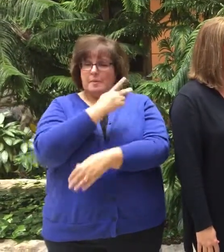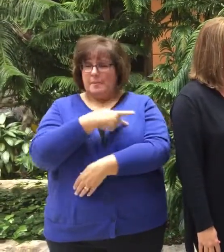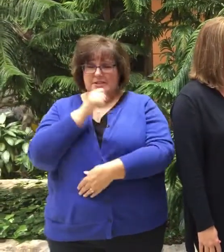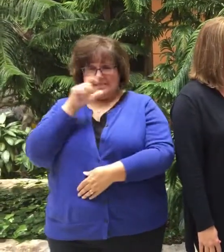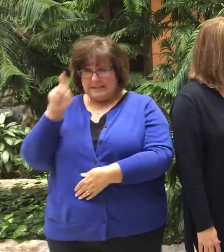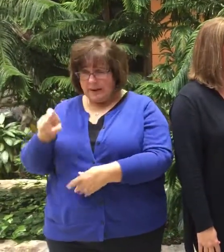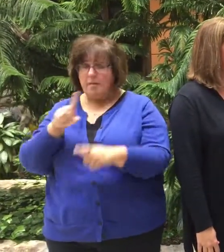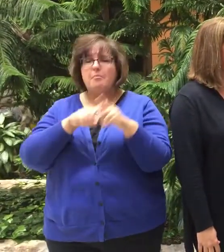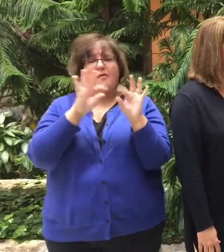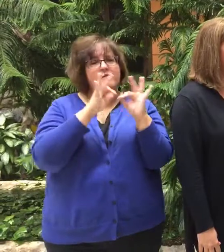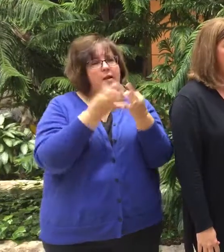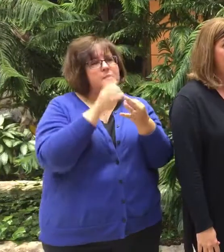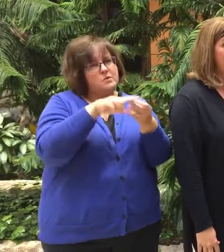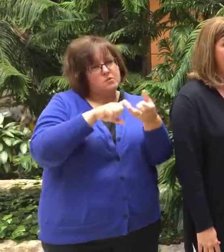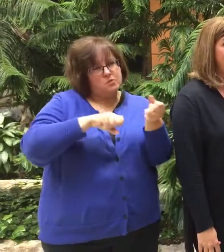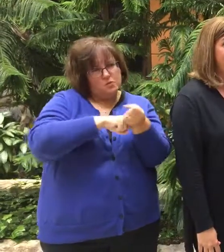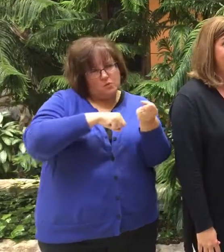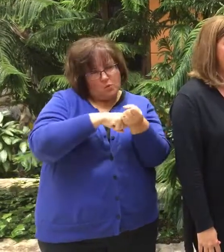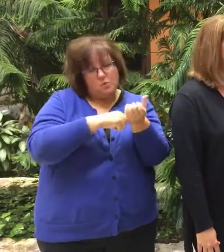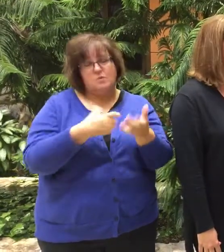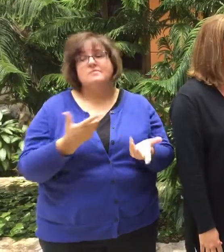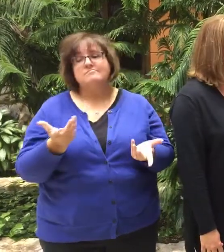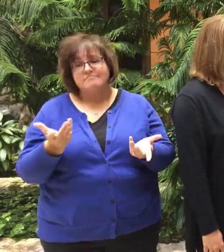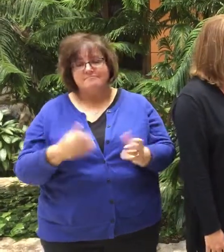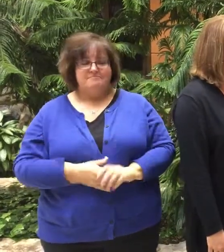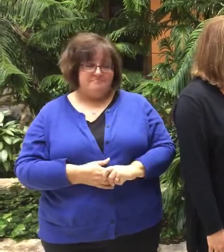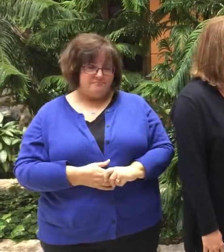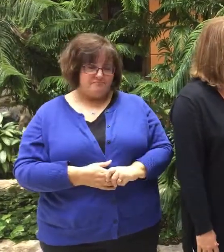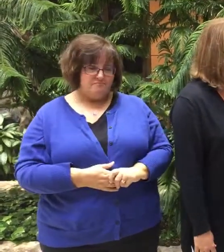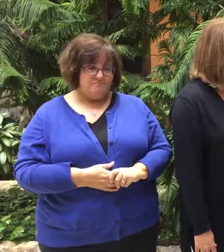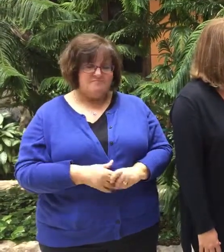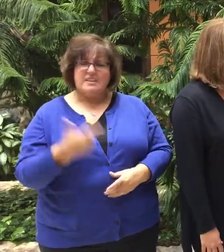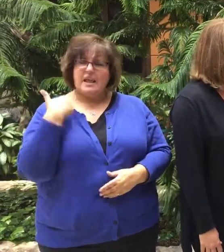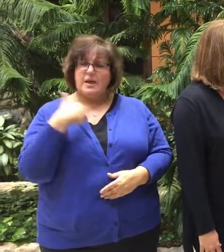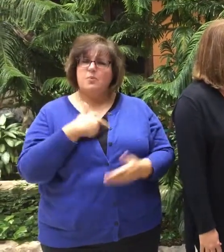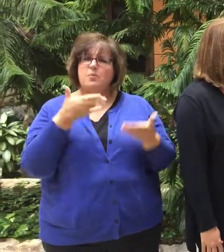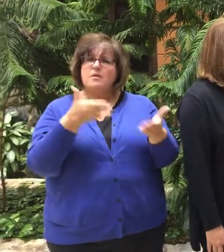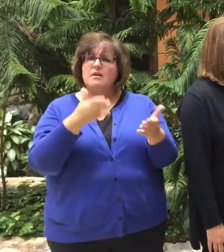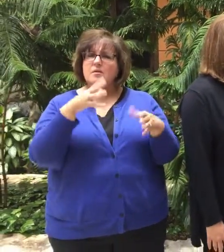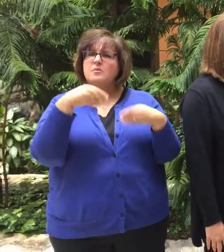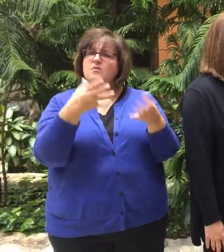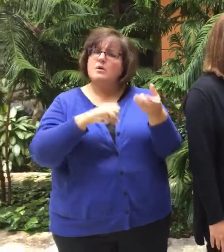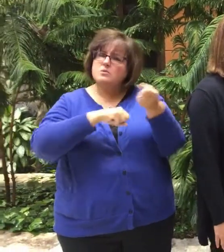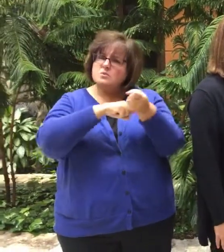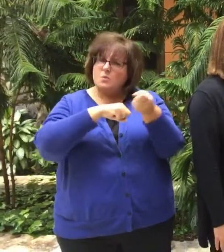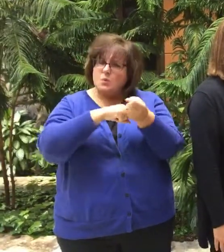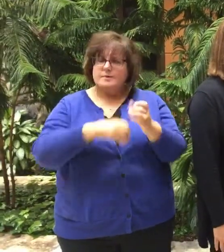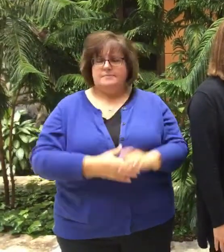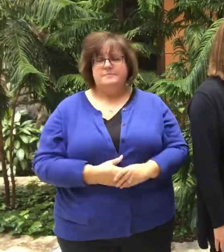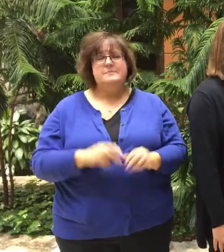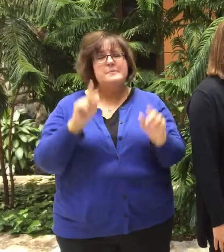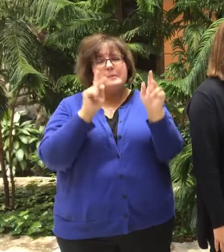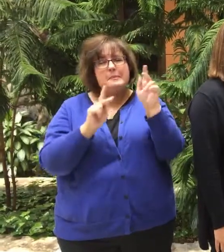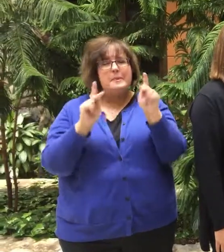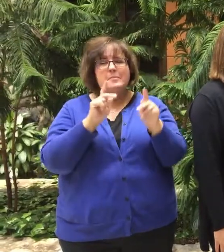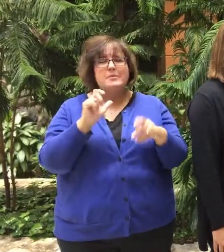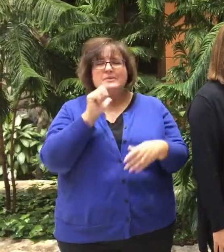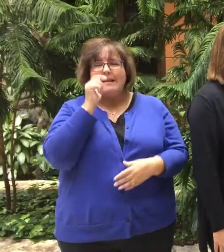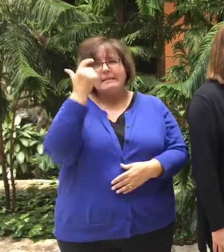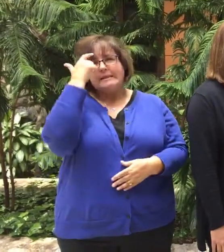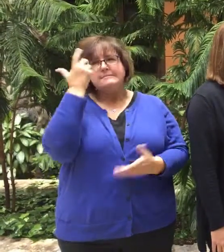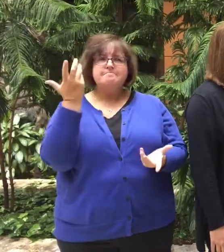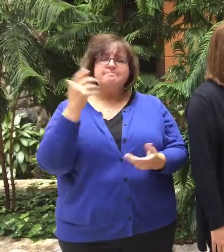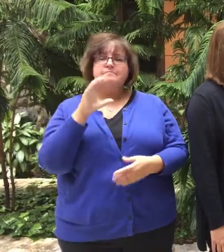need the chaplain, but the families do. Mmm, don't figure. And we're there really to provide support. So people might not realize